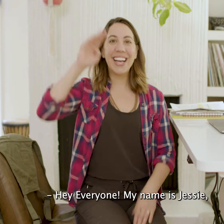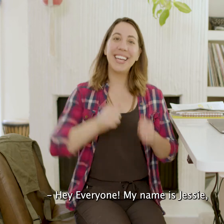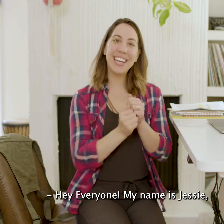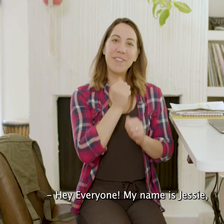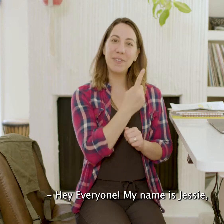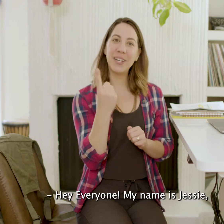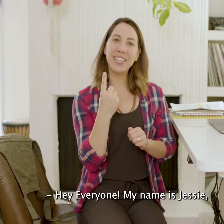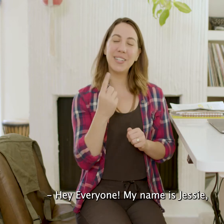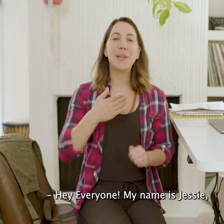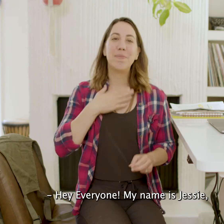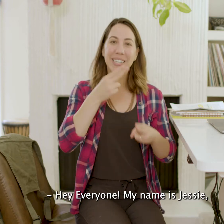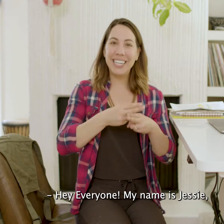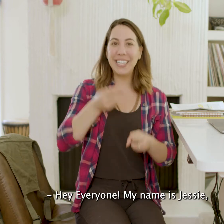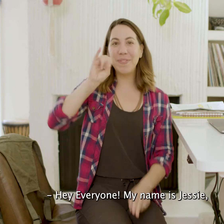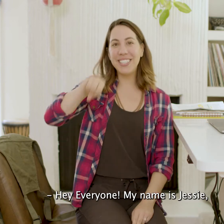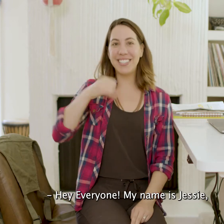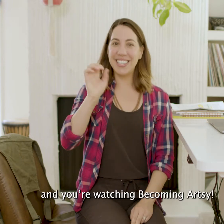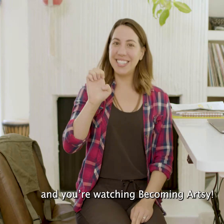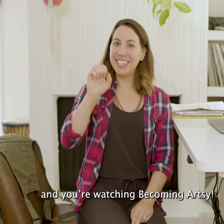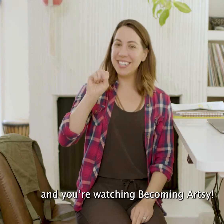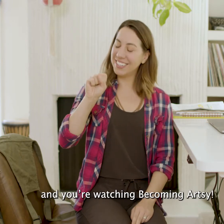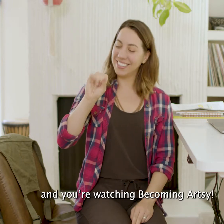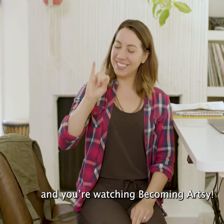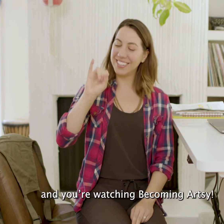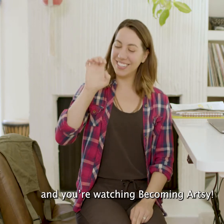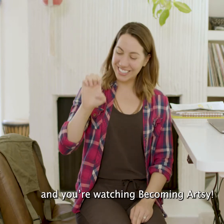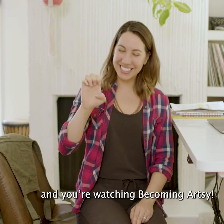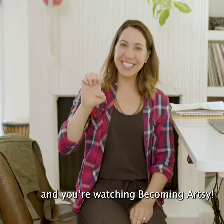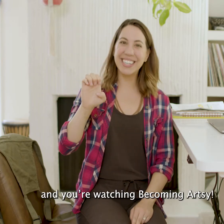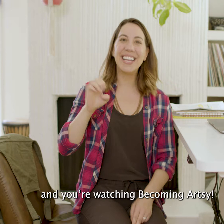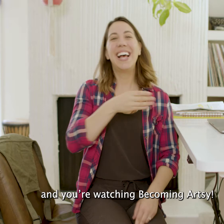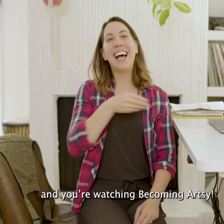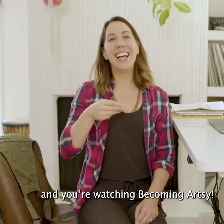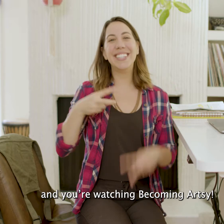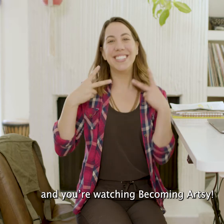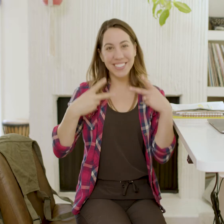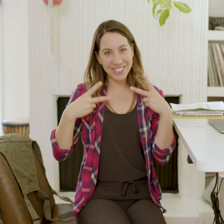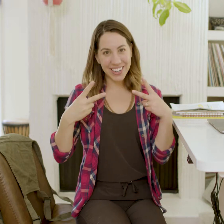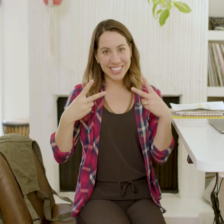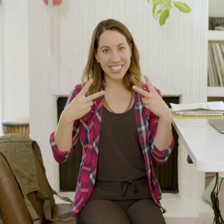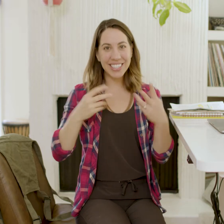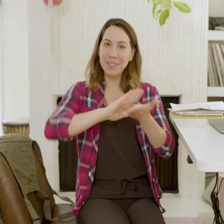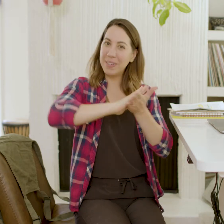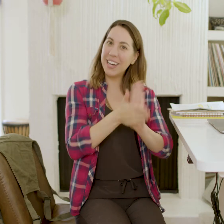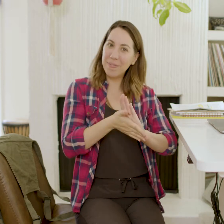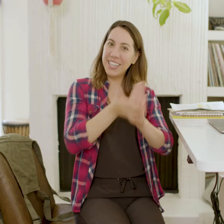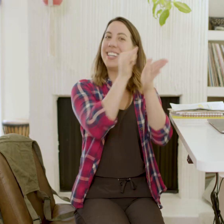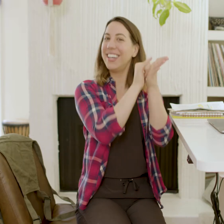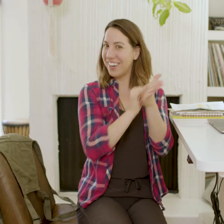Hey everyone, my name is Jessi, and you're watching